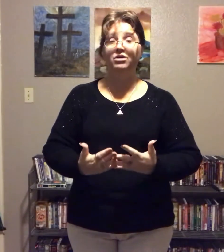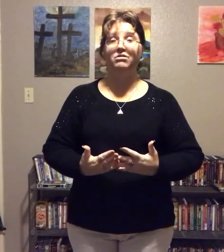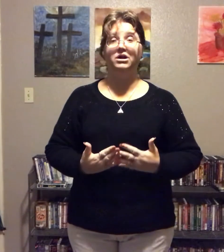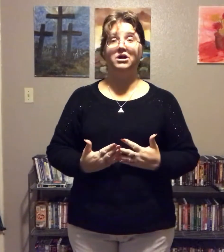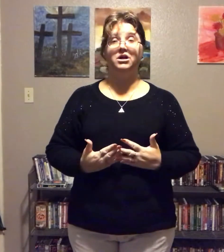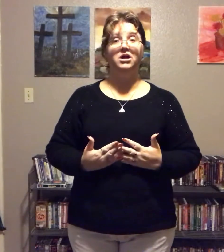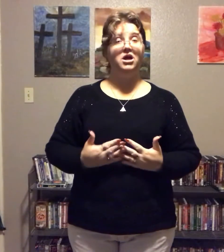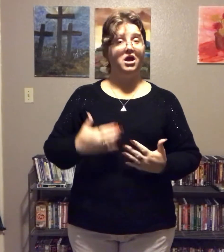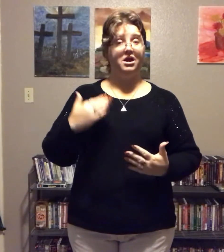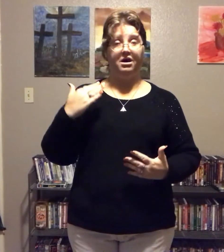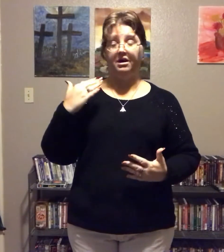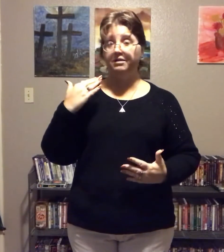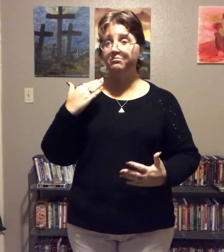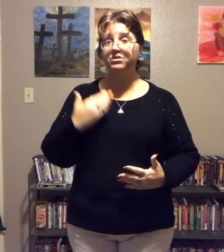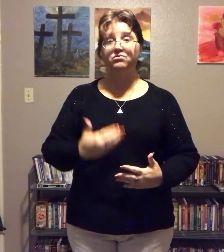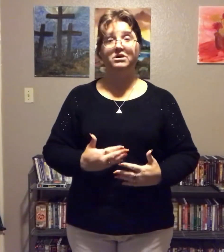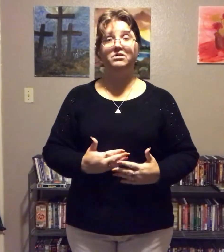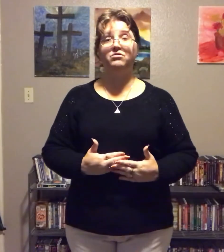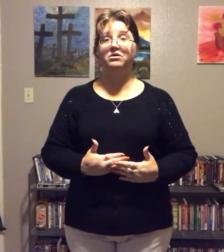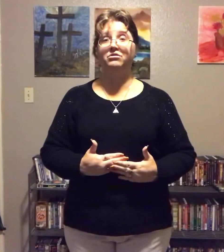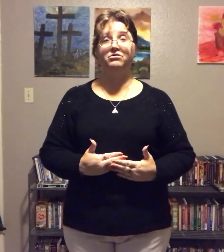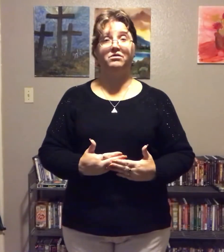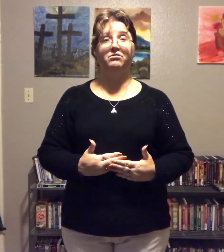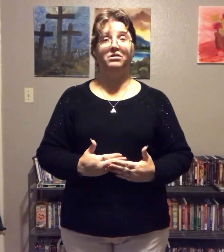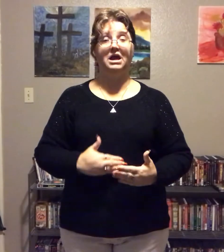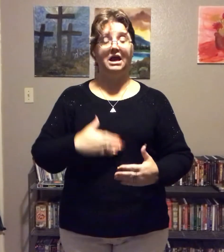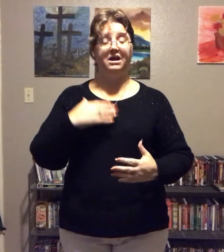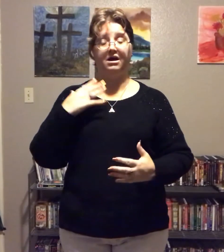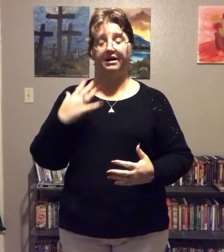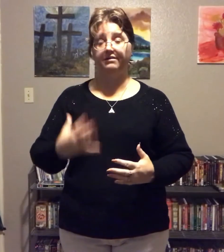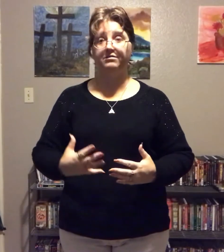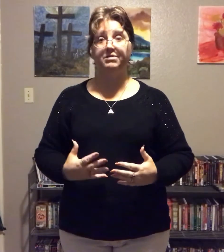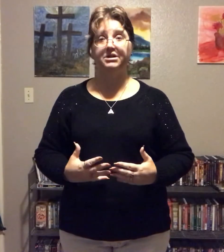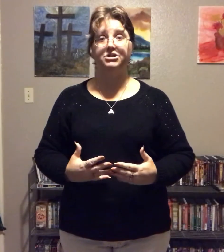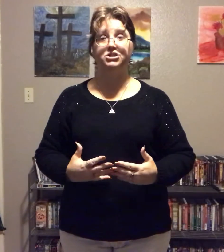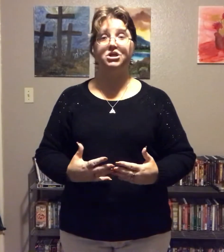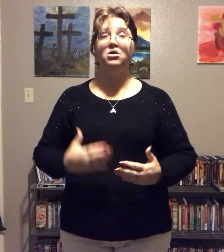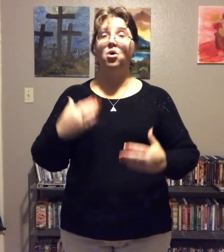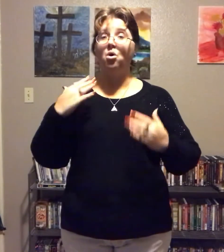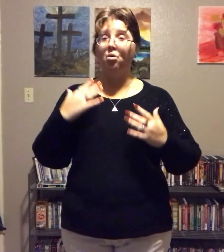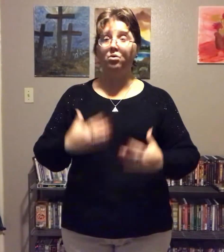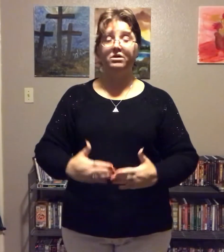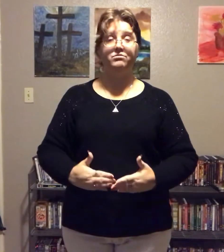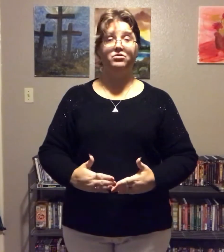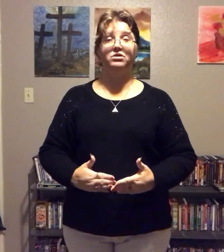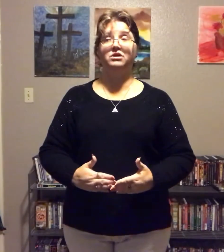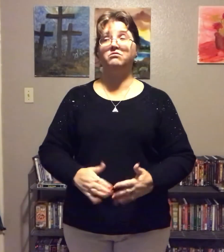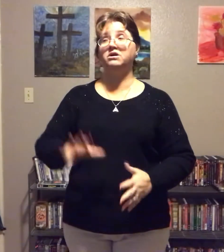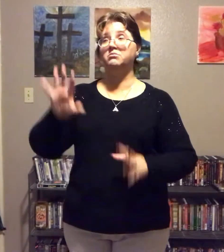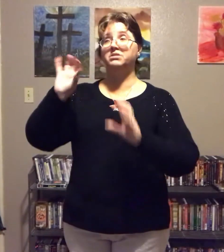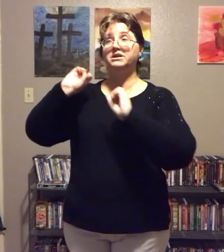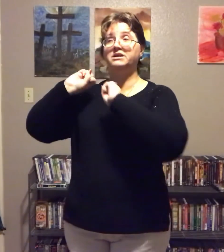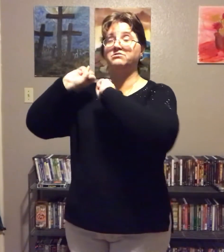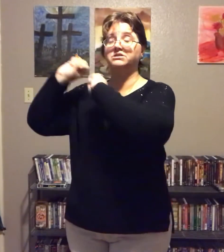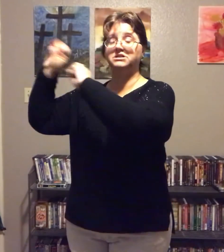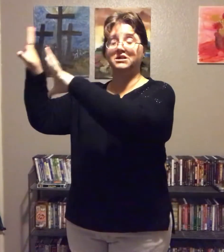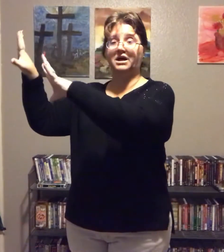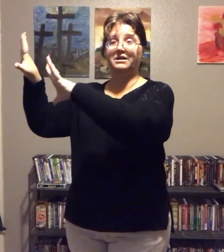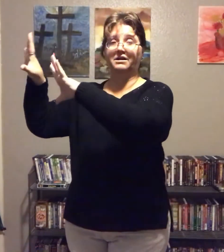hungry. And not in between your hunger zone. And not as a binge. Only when you're hungry. Completely trusting God. And